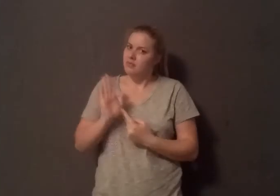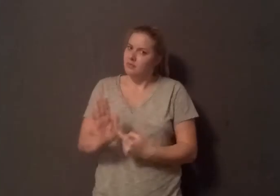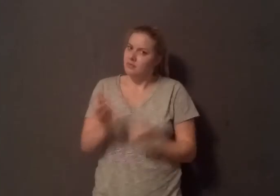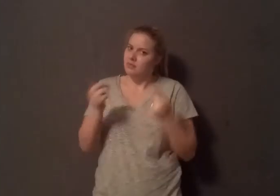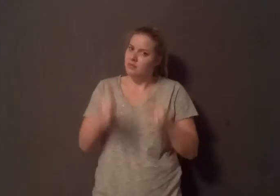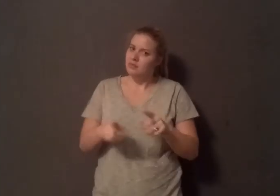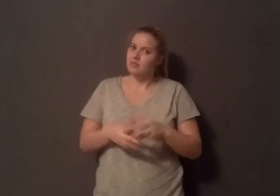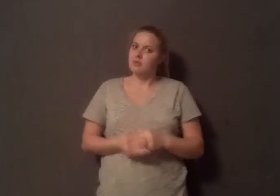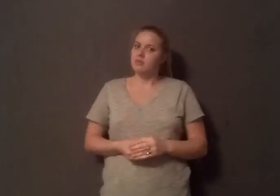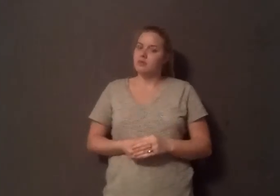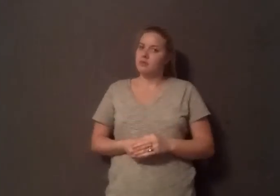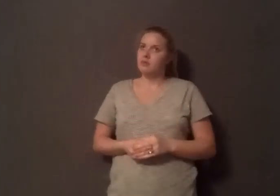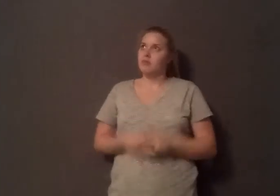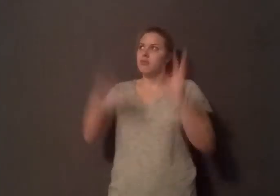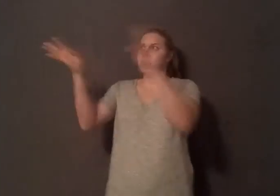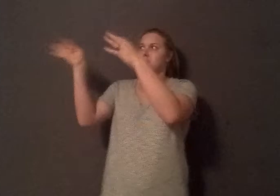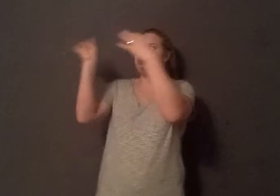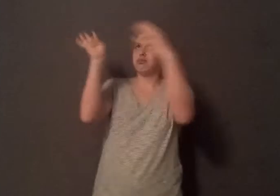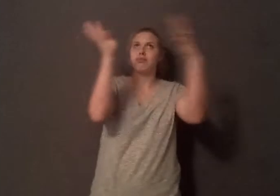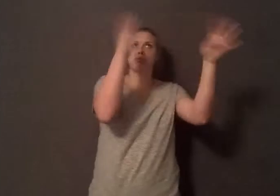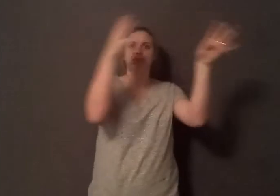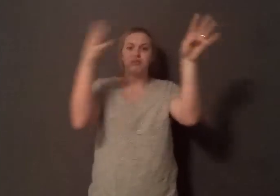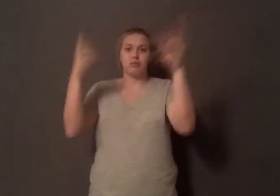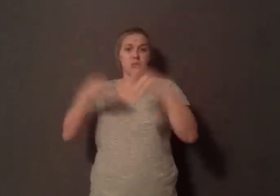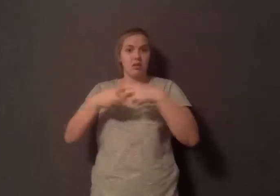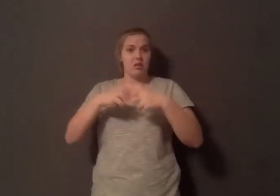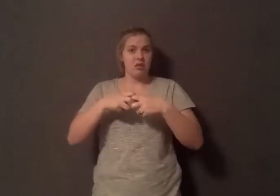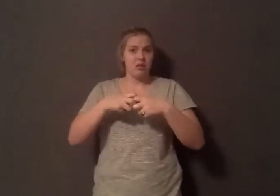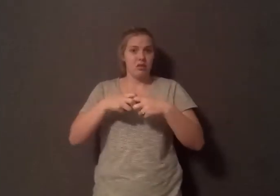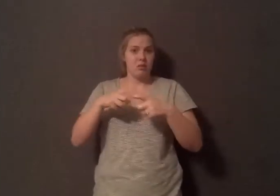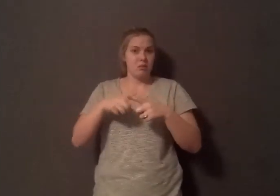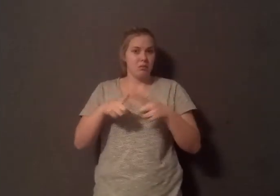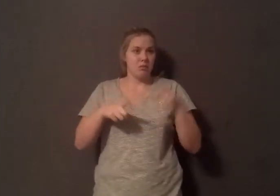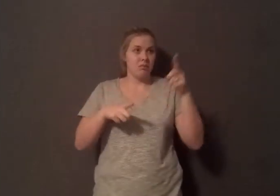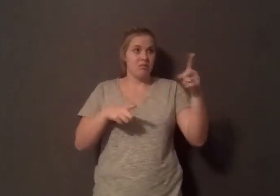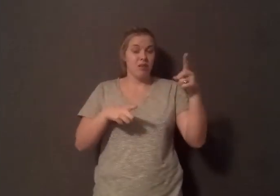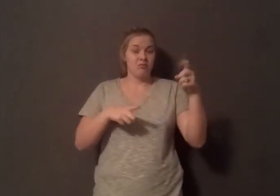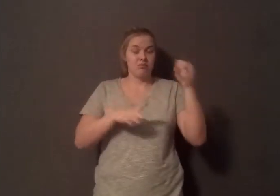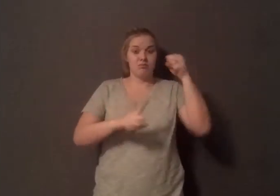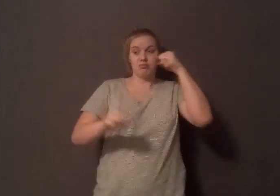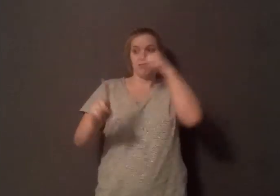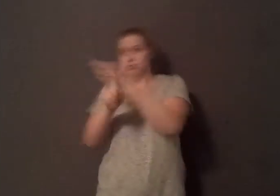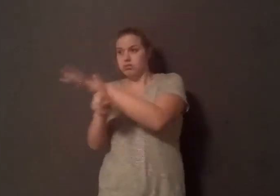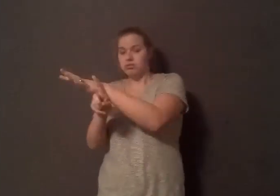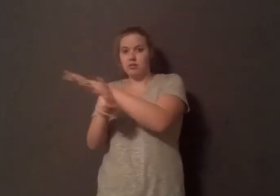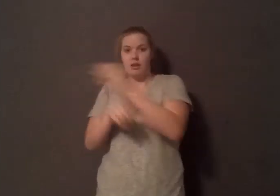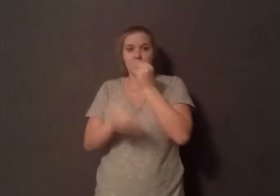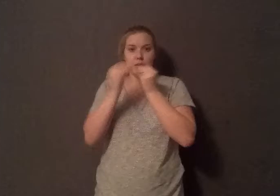always knew that pollution was bad for our health, but I had never thought about the environmental pollutants affecting food. And dioxins, being the most toxic man-made chemicals known